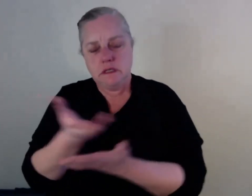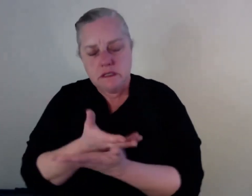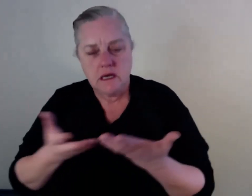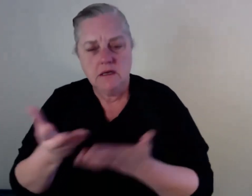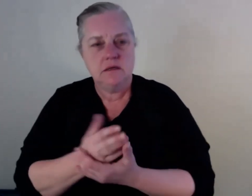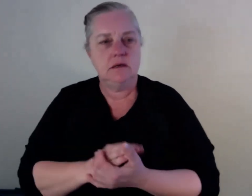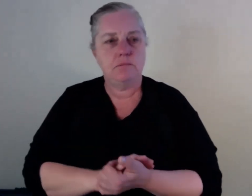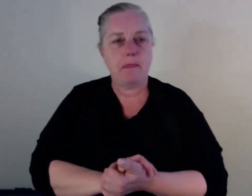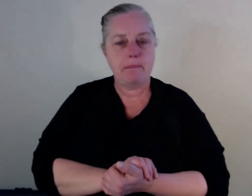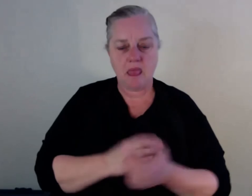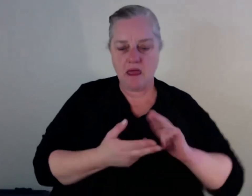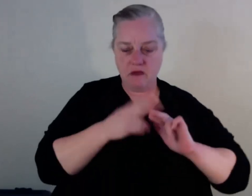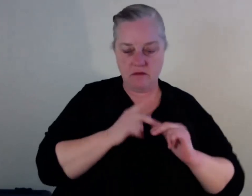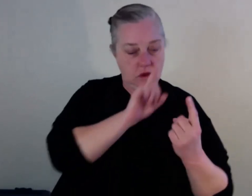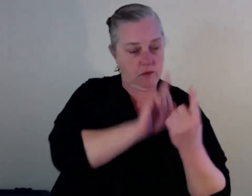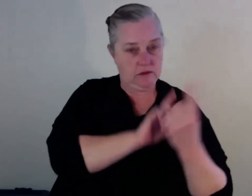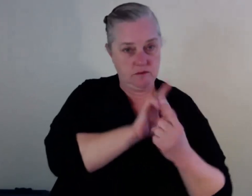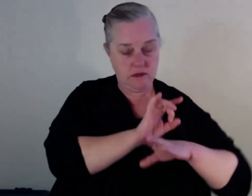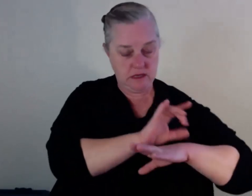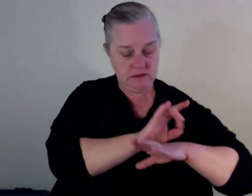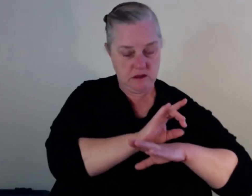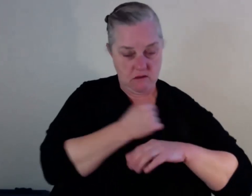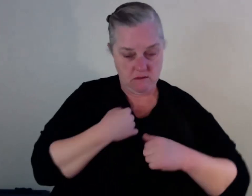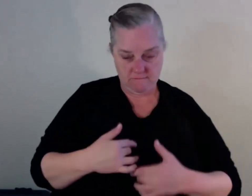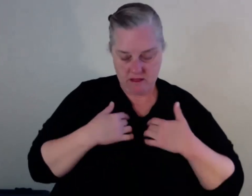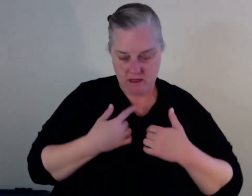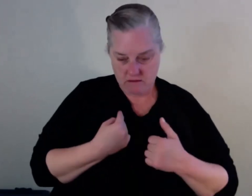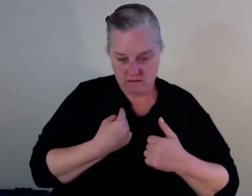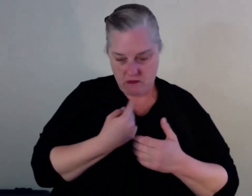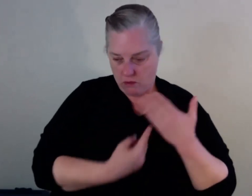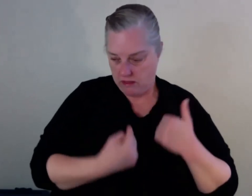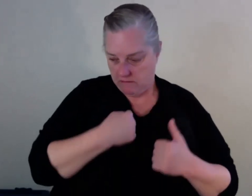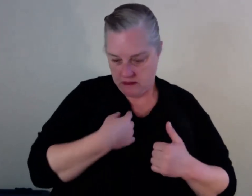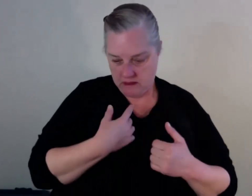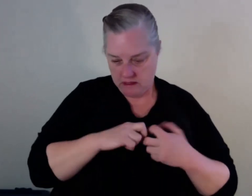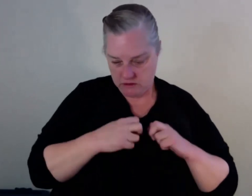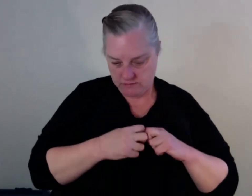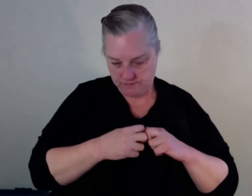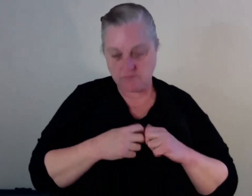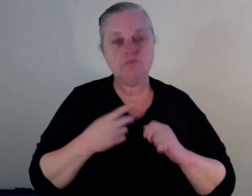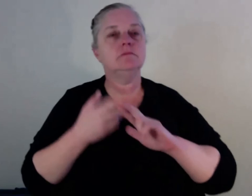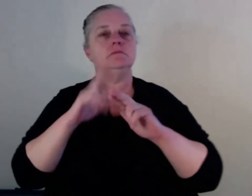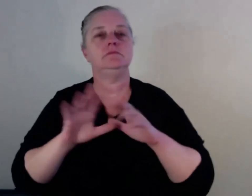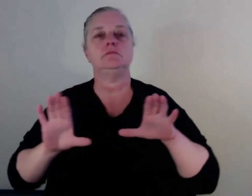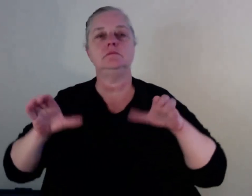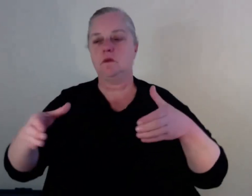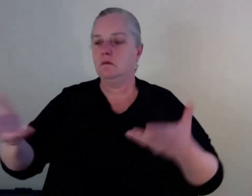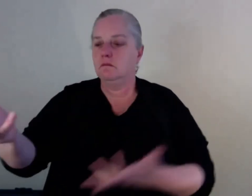that I've got an issue. But if you do group sessions, then I'll feel a bit better